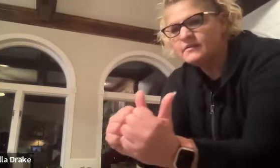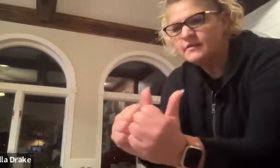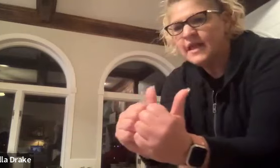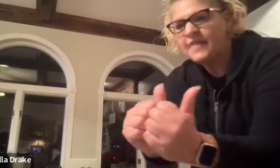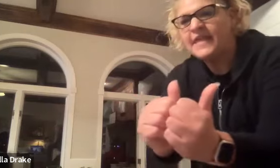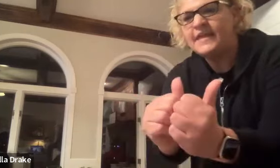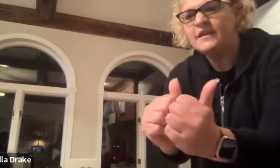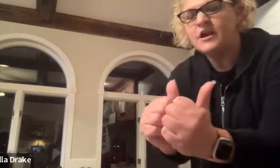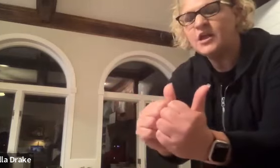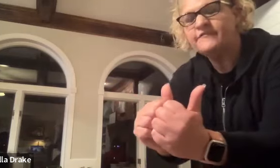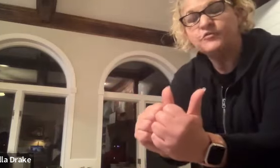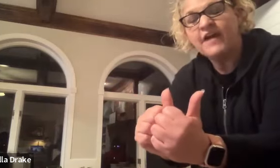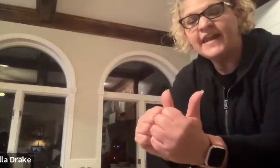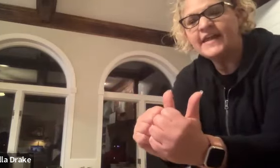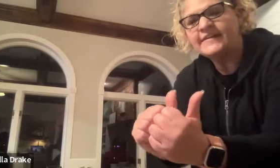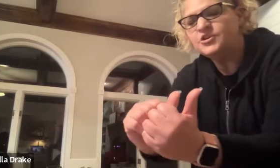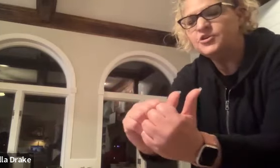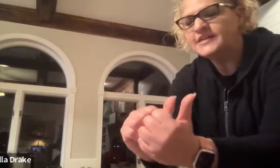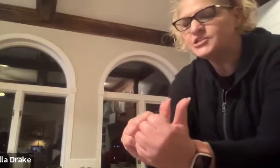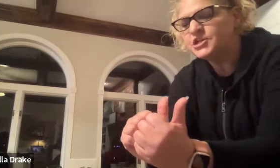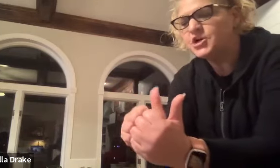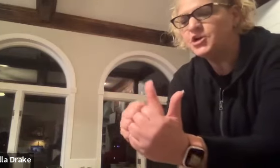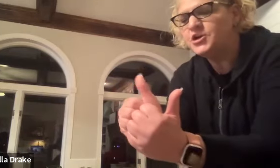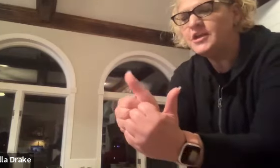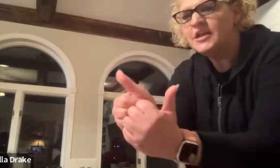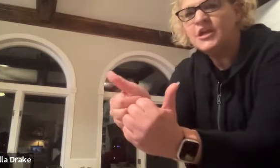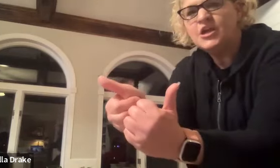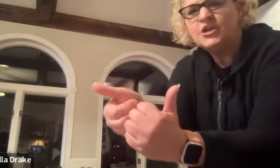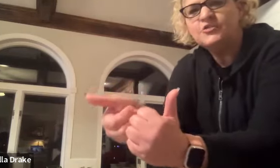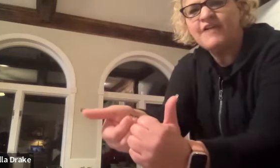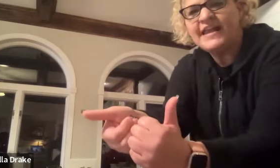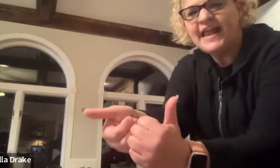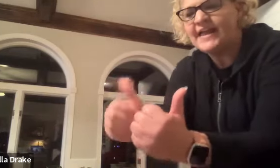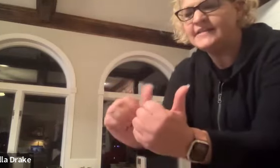and then if you're right-handed you're gonna turn your right hand